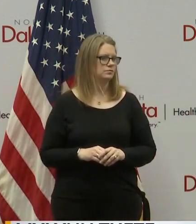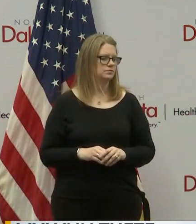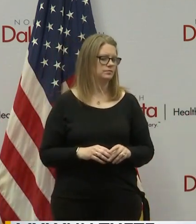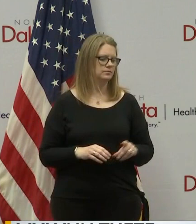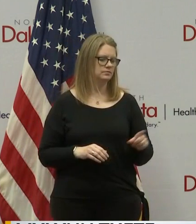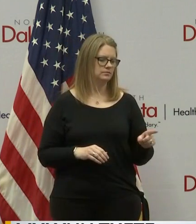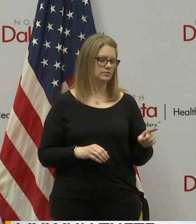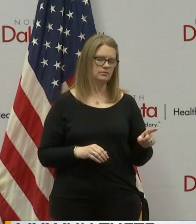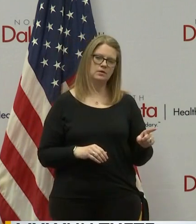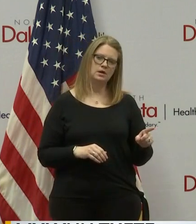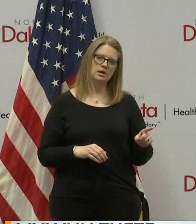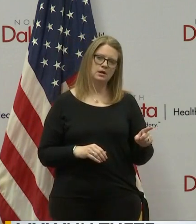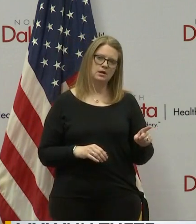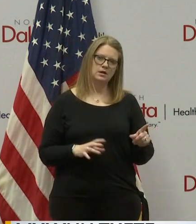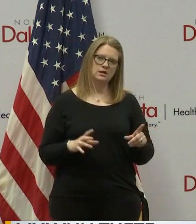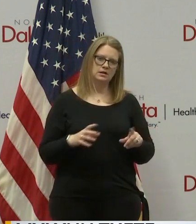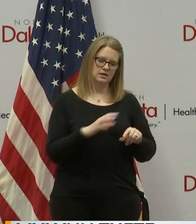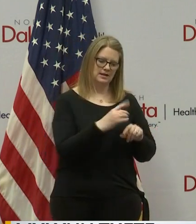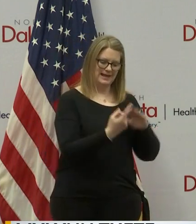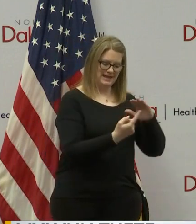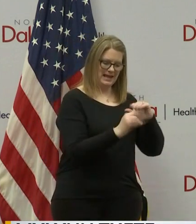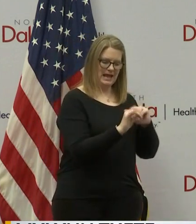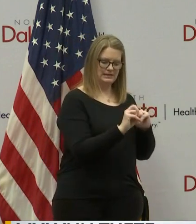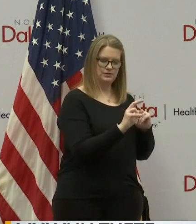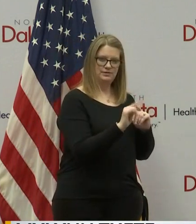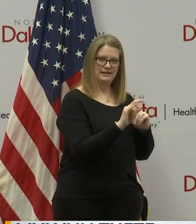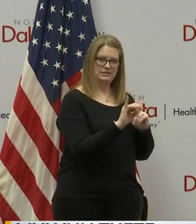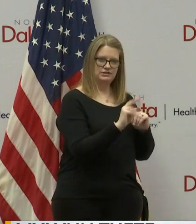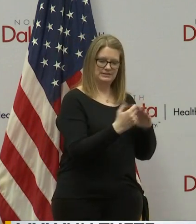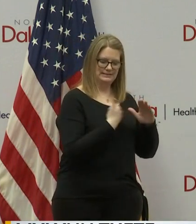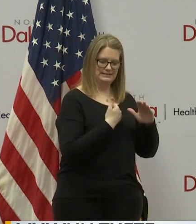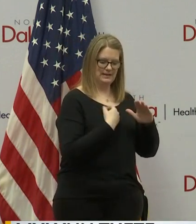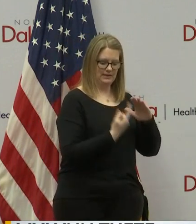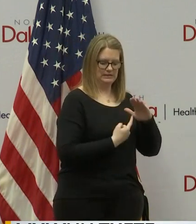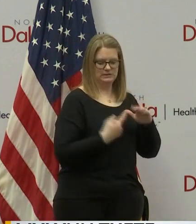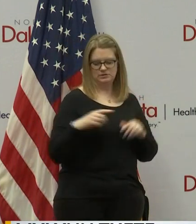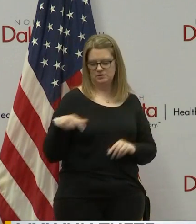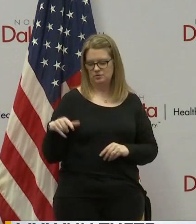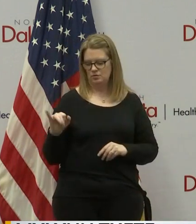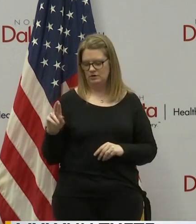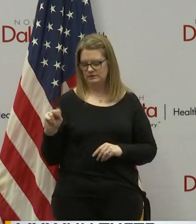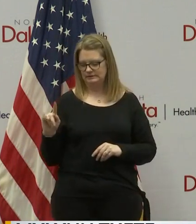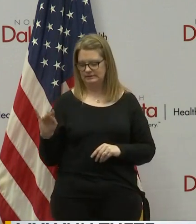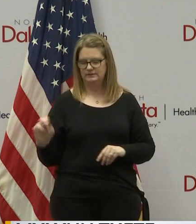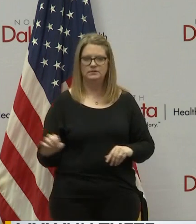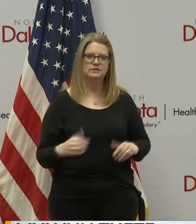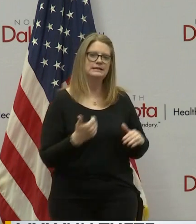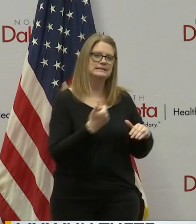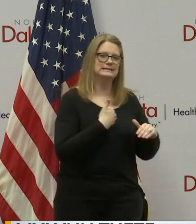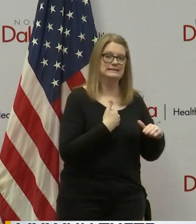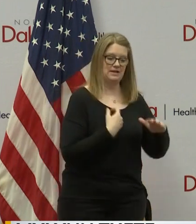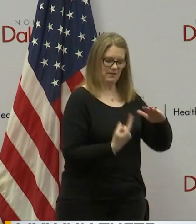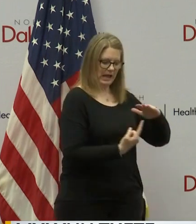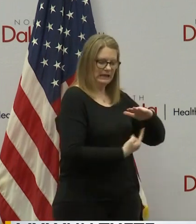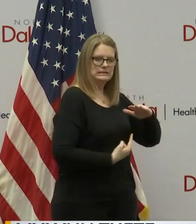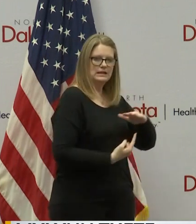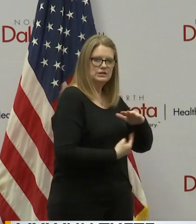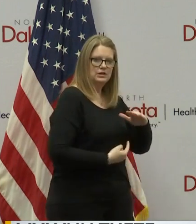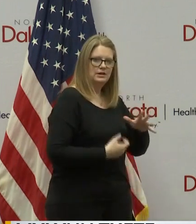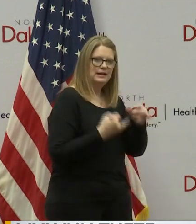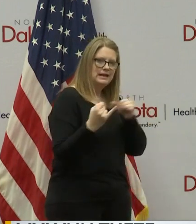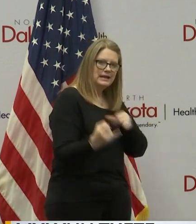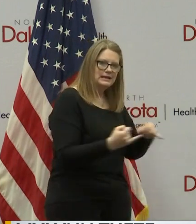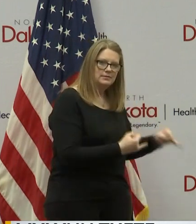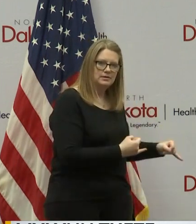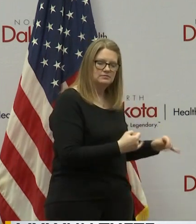So the question about what's the difference between isolation, self-isolation and quarantine, on self-isolation, those are for individuals